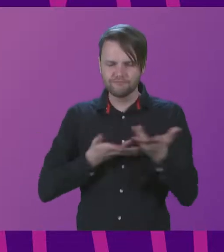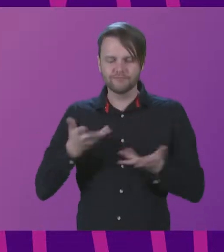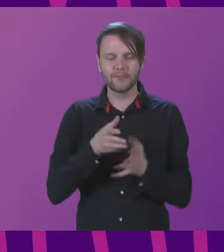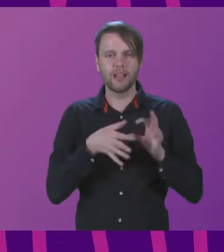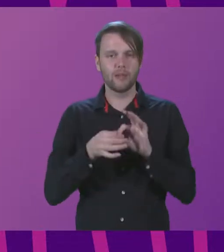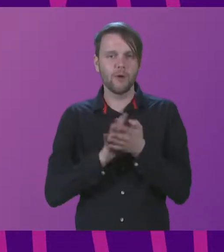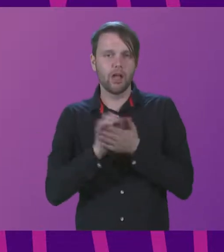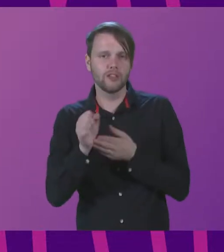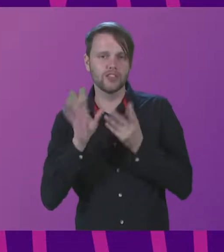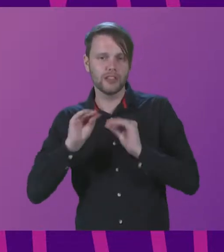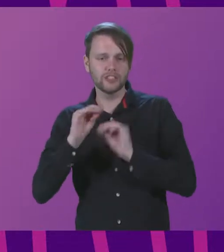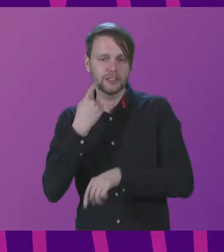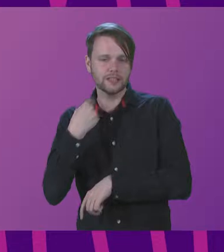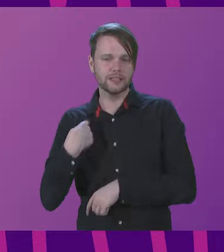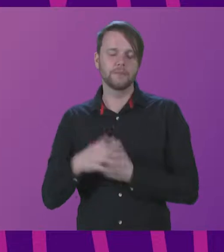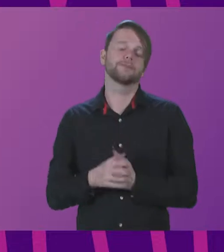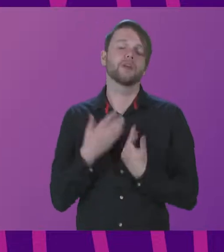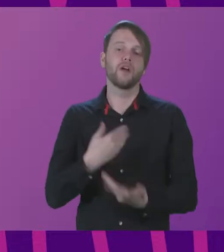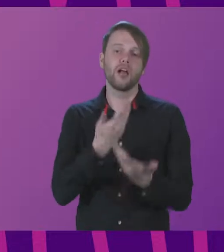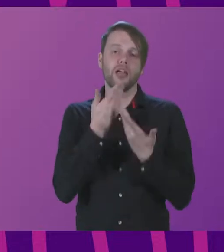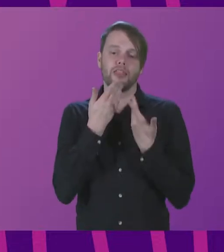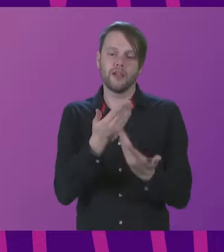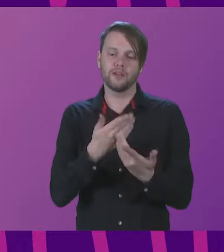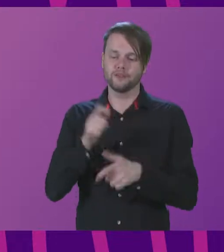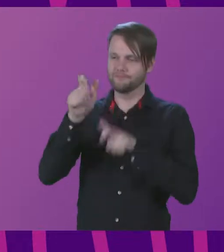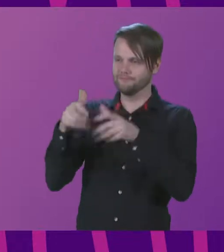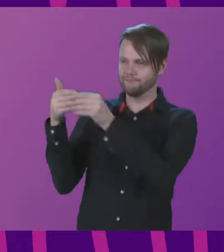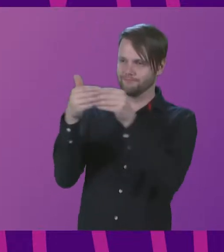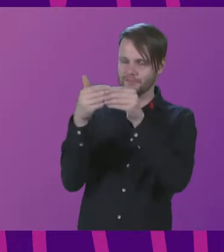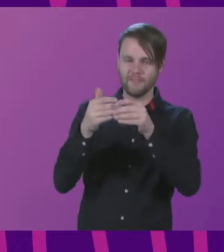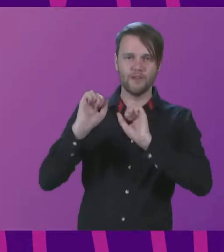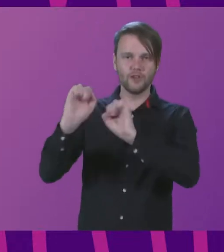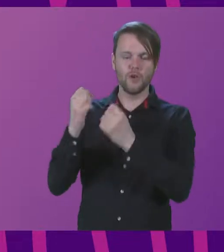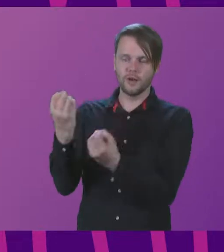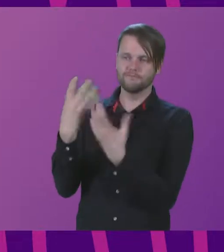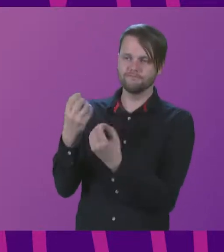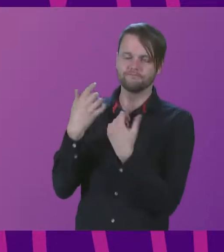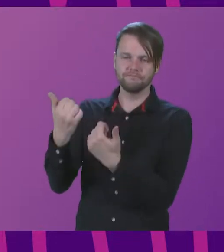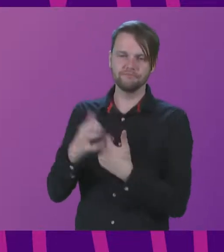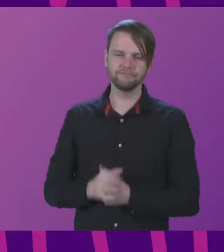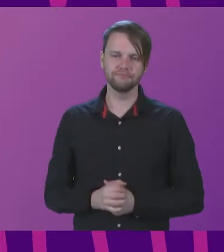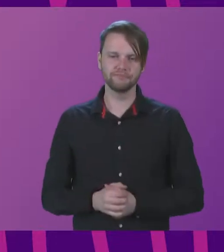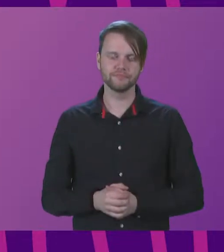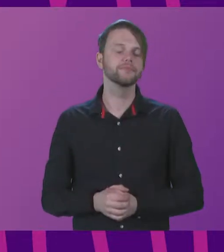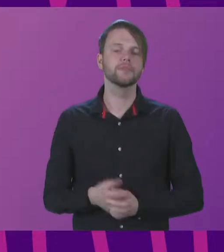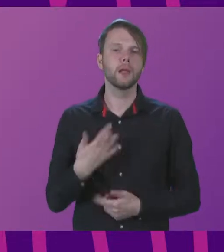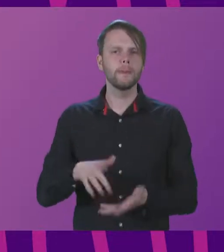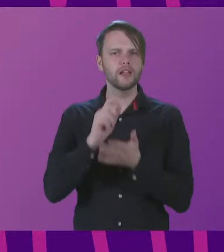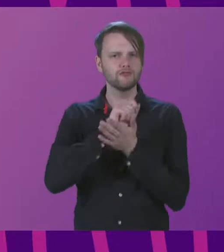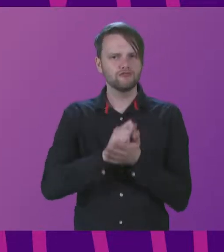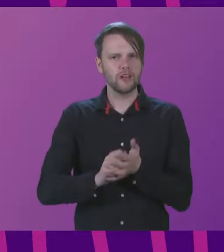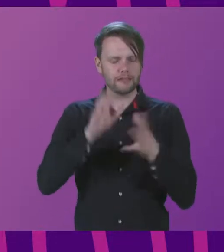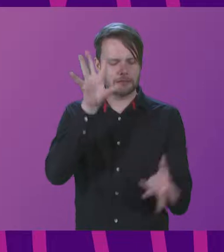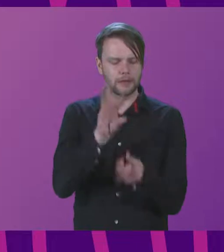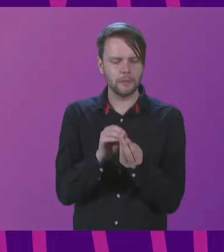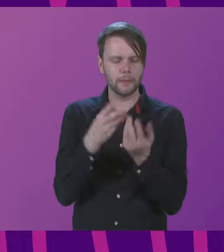culture and education yesterday. And also thanks to the rapporteurs for your excellent insights. As I was writing this summary,